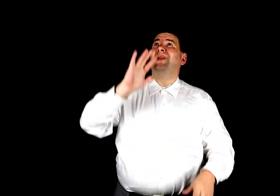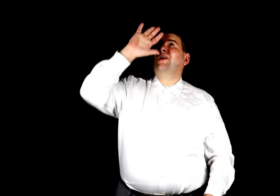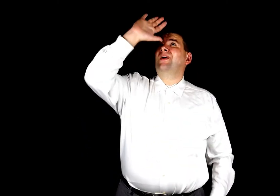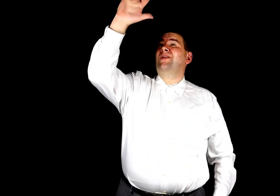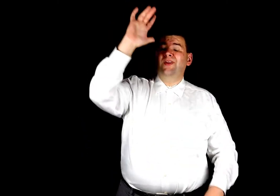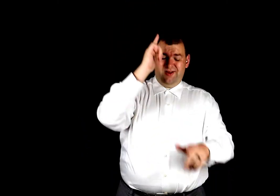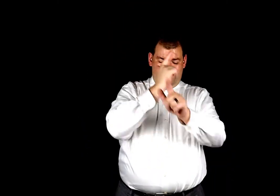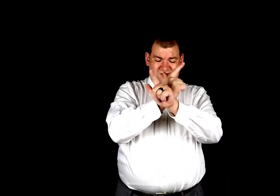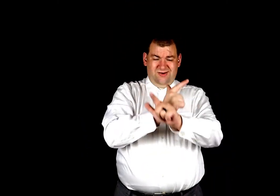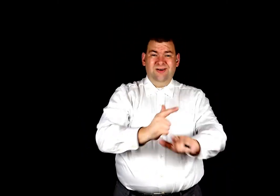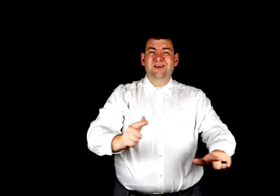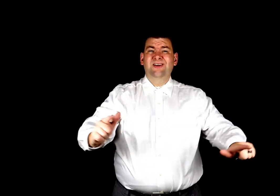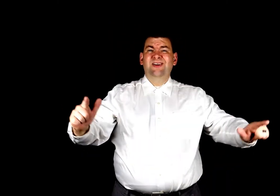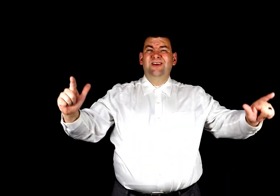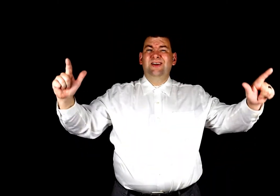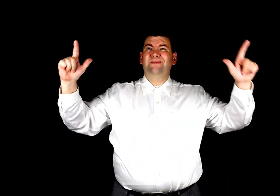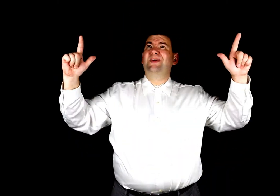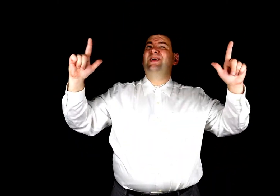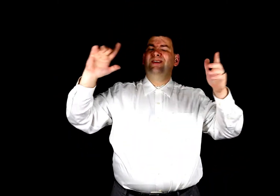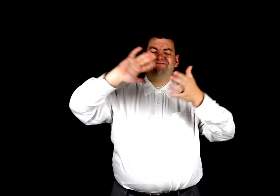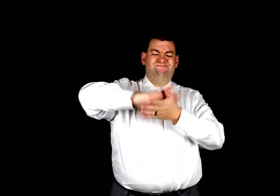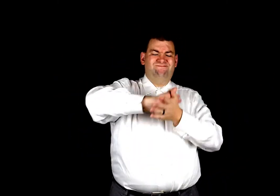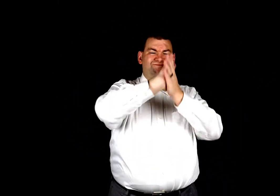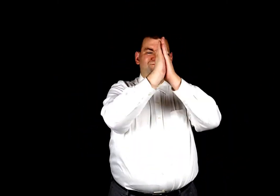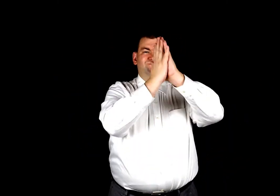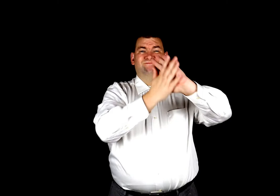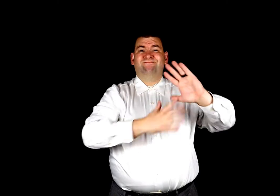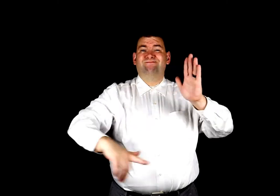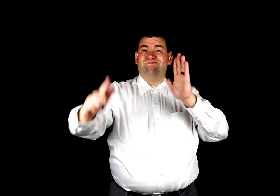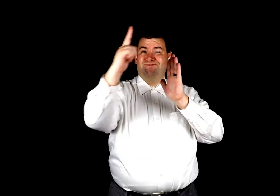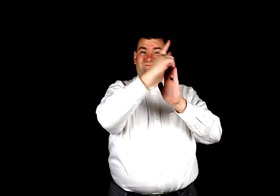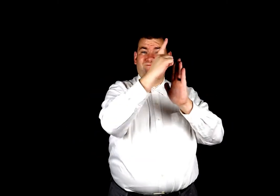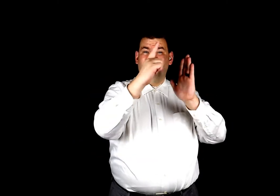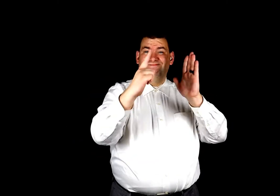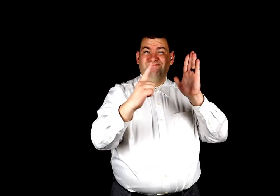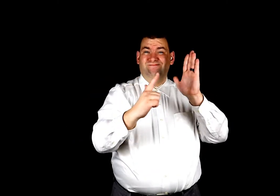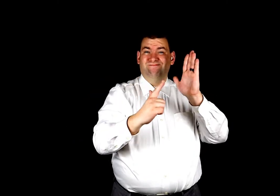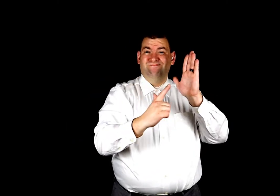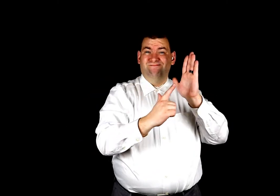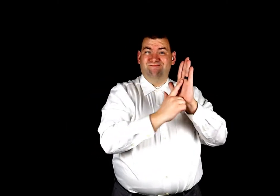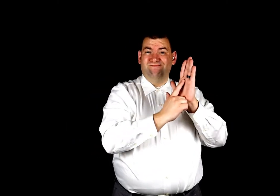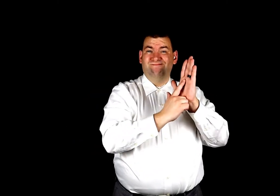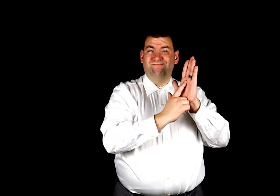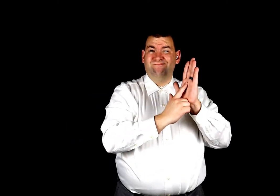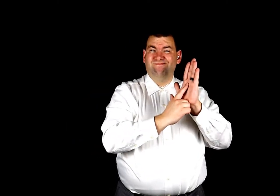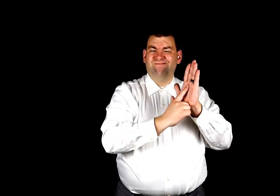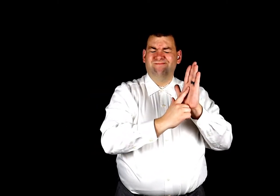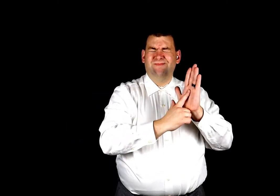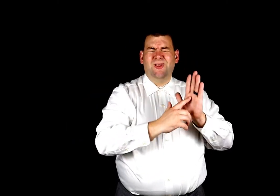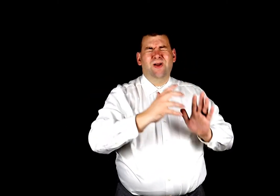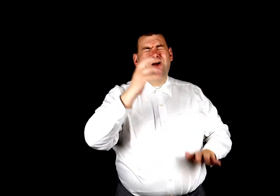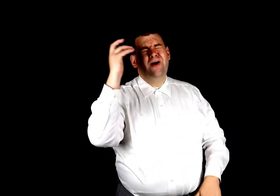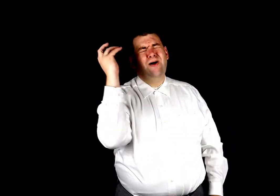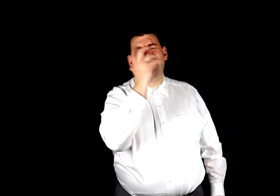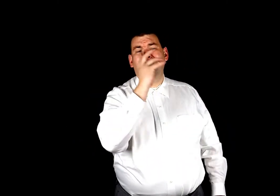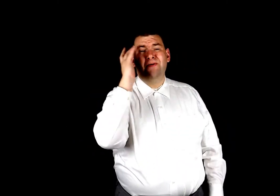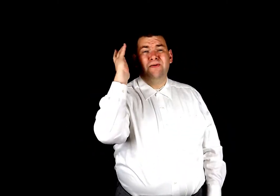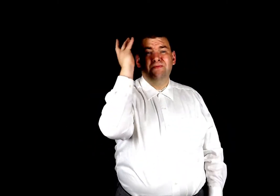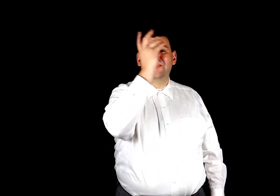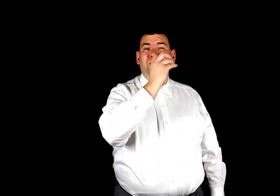-control, Thy liberty in law. Oh,